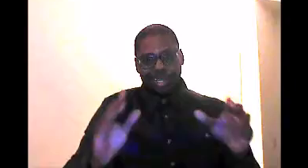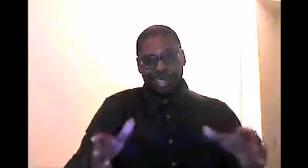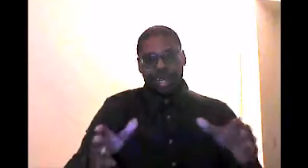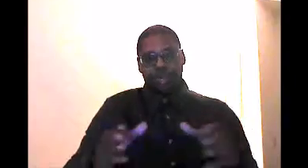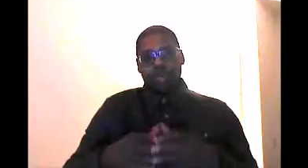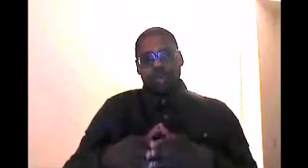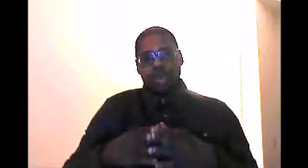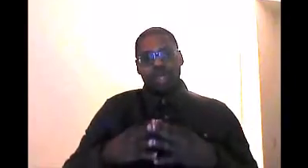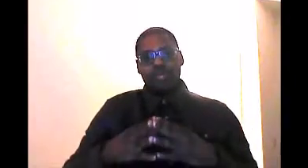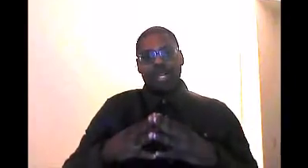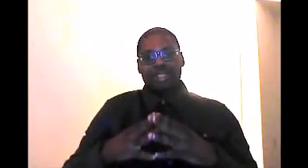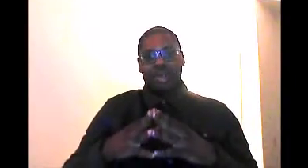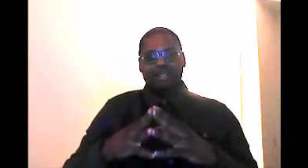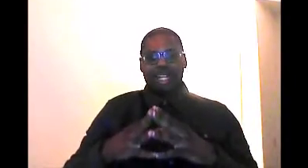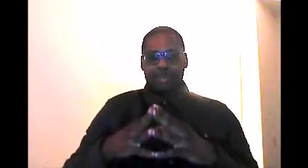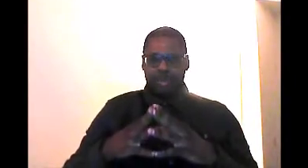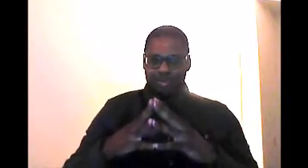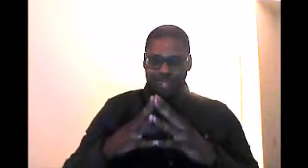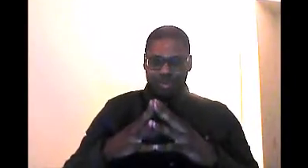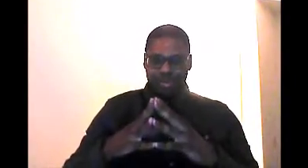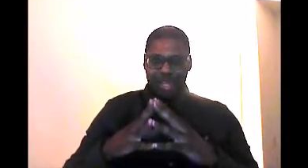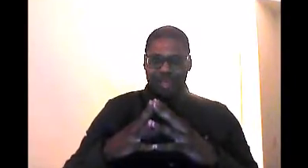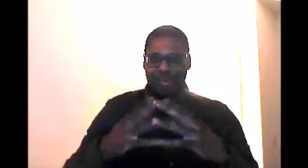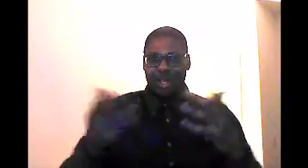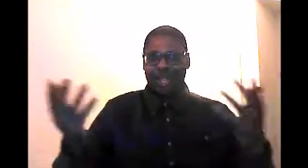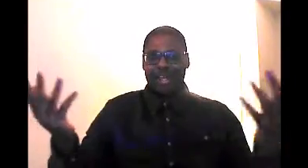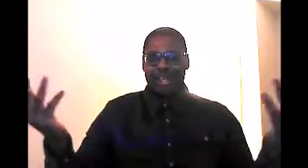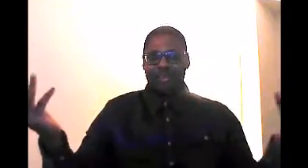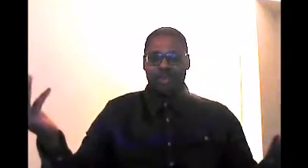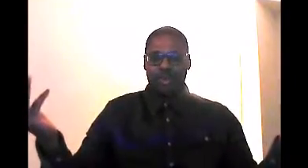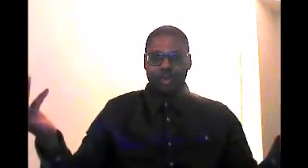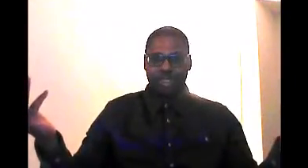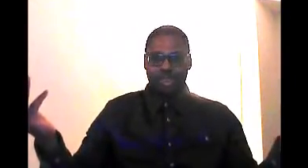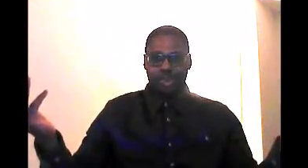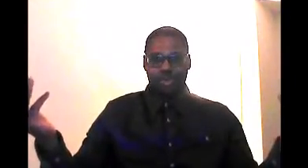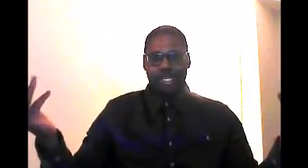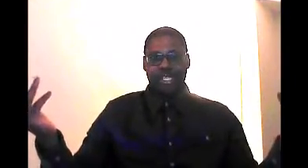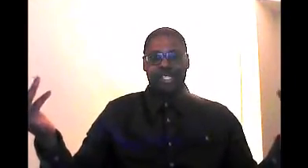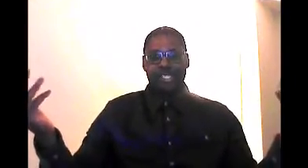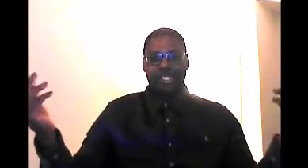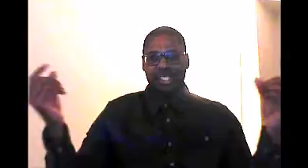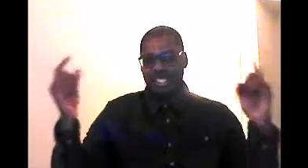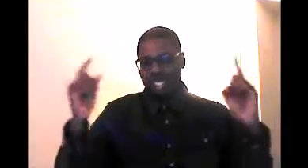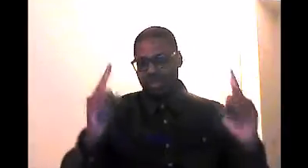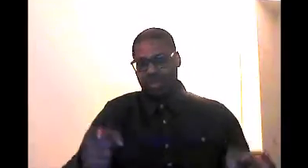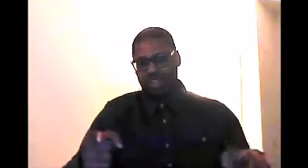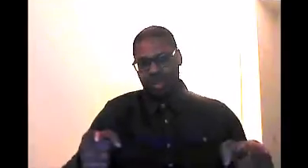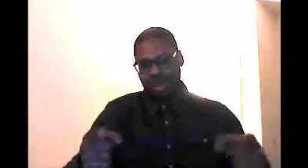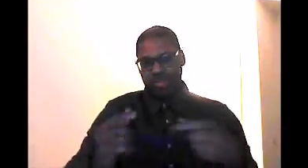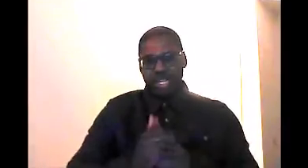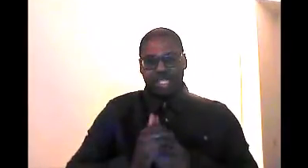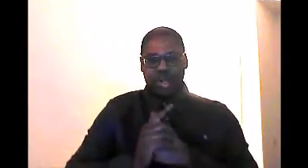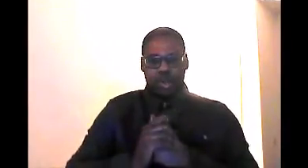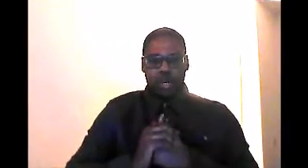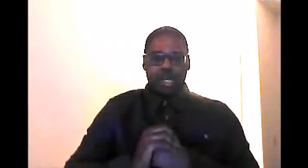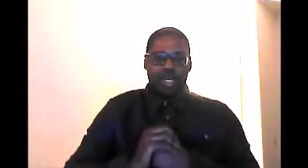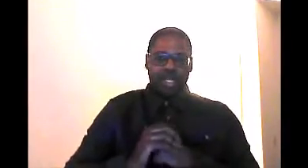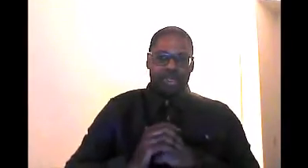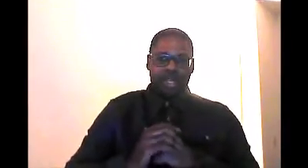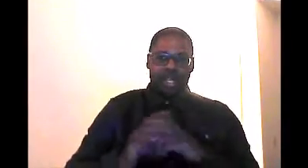Hello, welcome back to Math Time with Professor Prime, and I am your host as always, Professor Prime. So, here's the